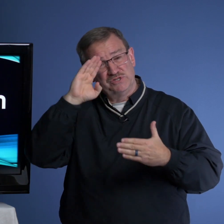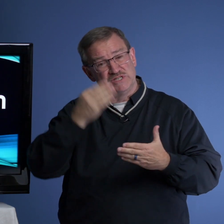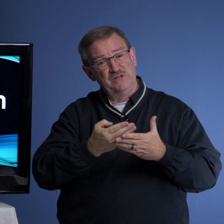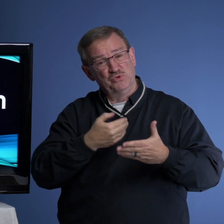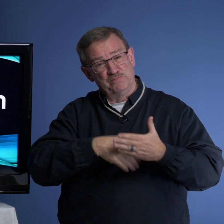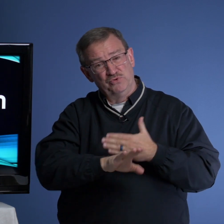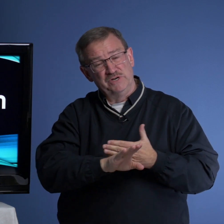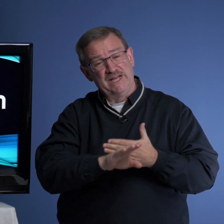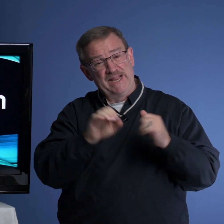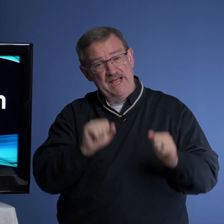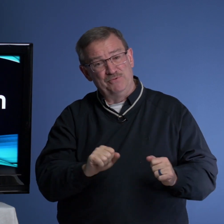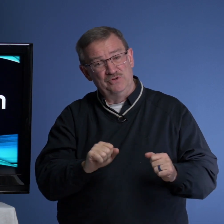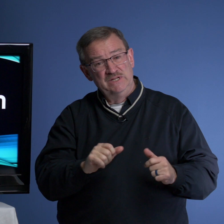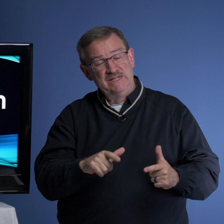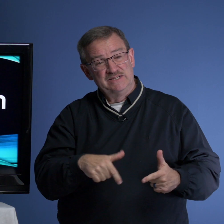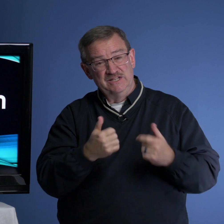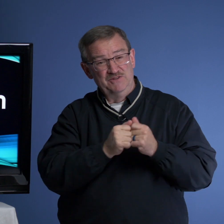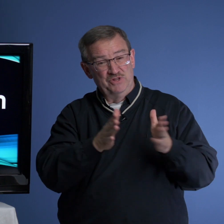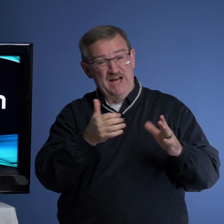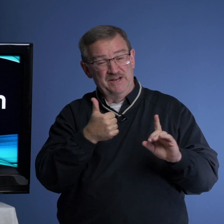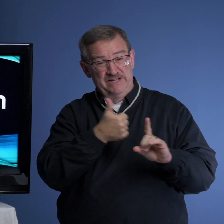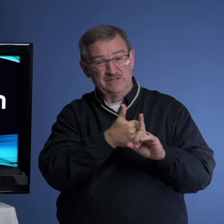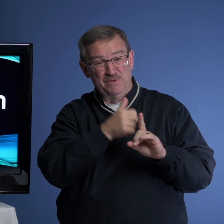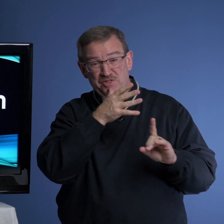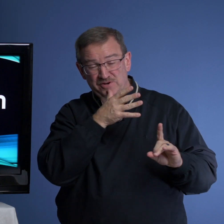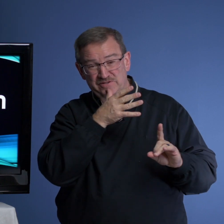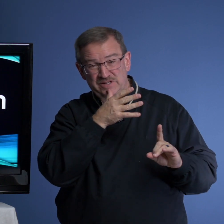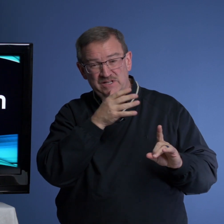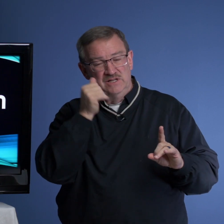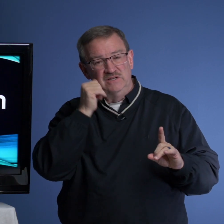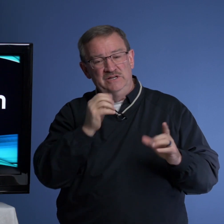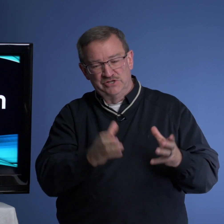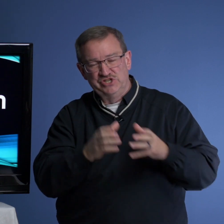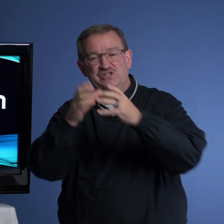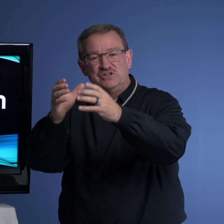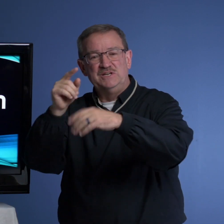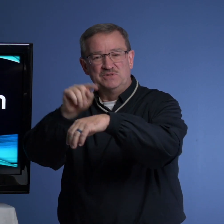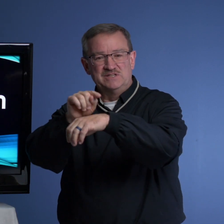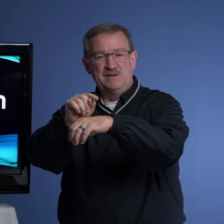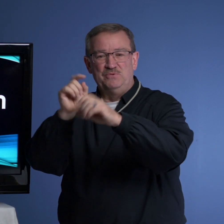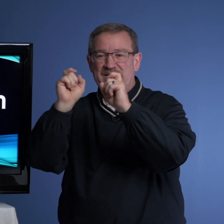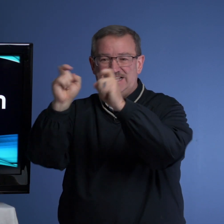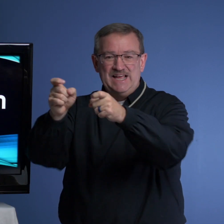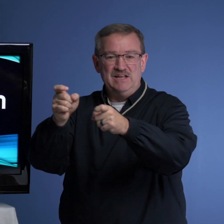son was born and able to live without his mother, she took him to the temple and gave